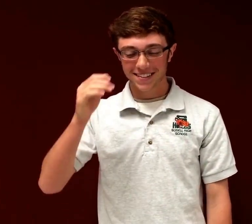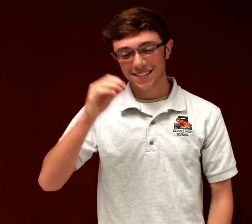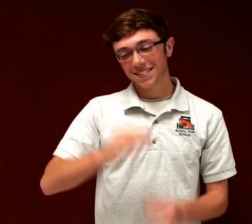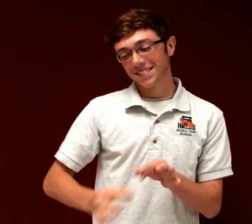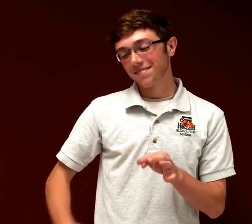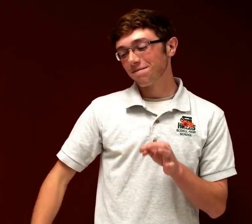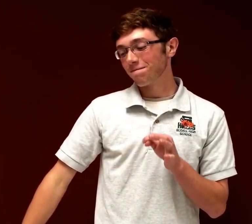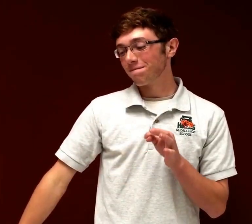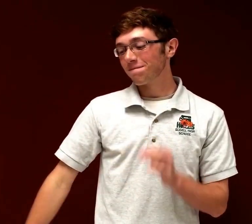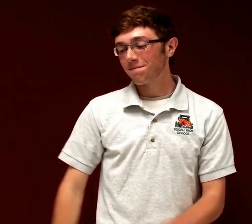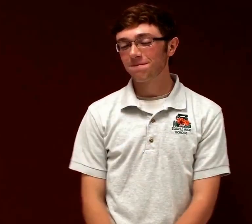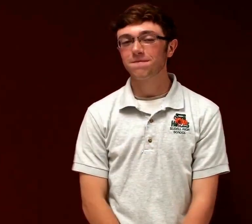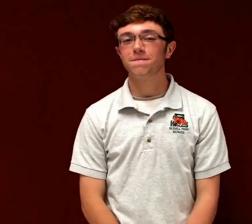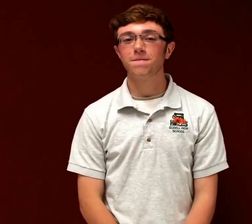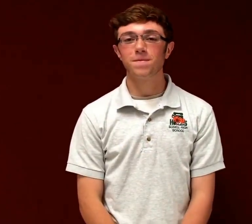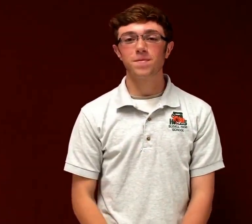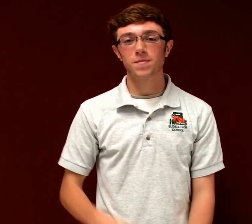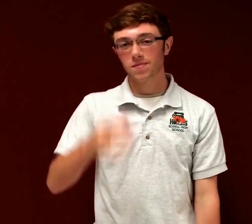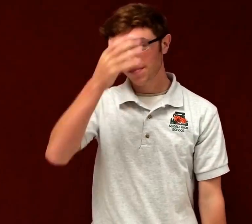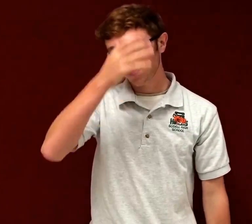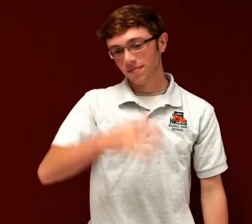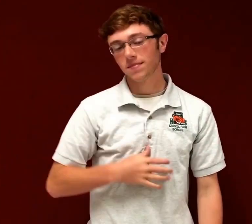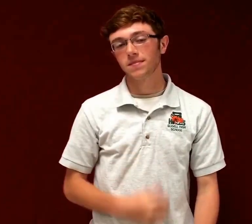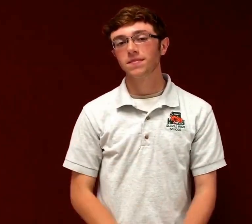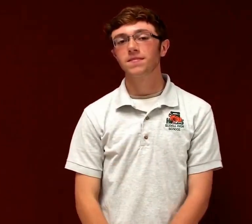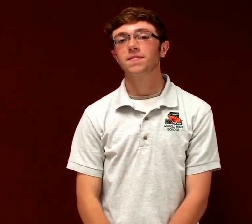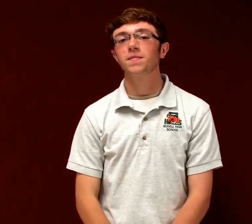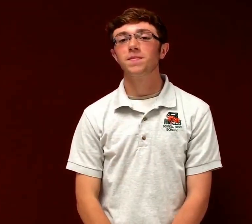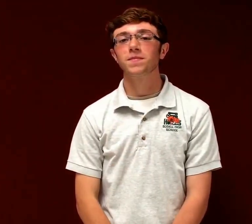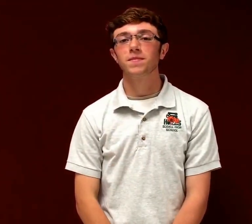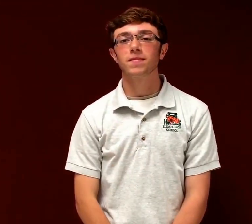kind of man.